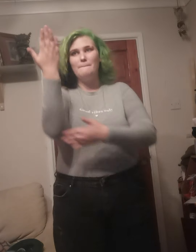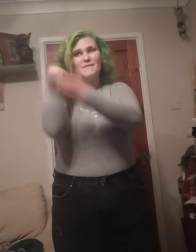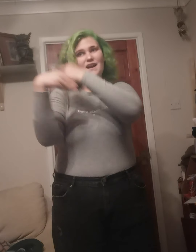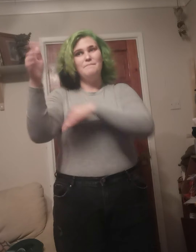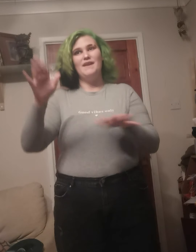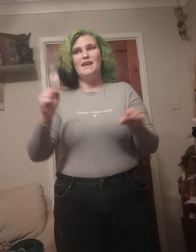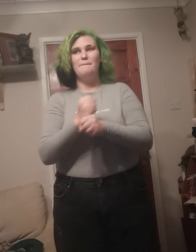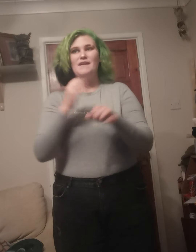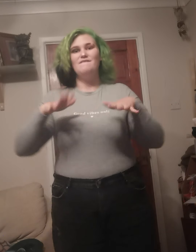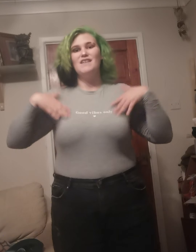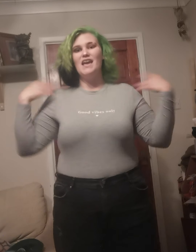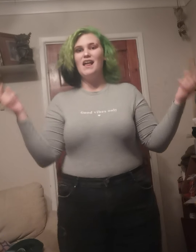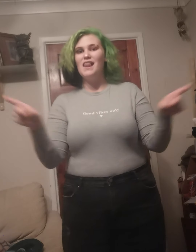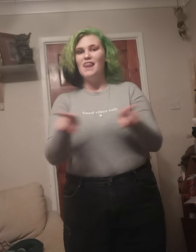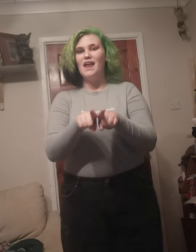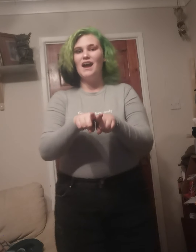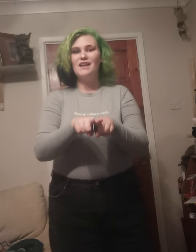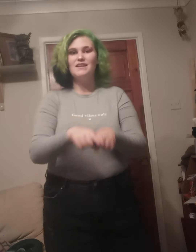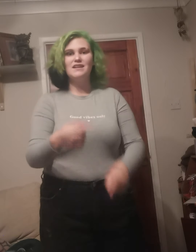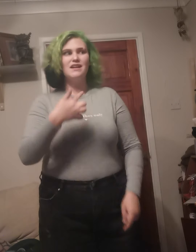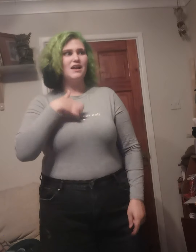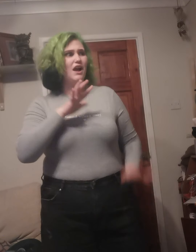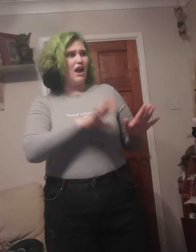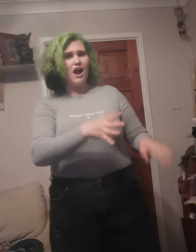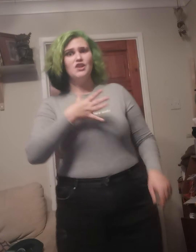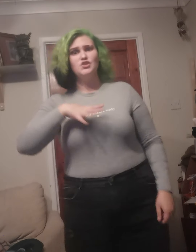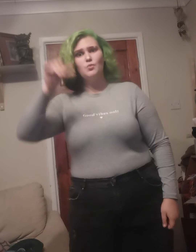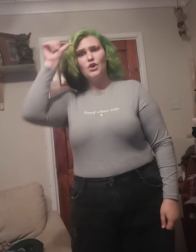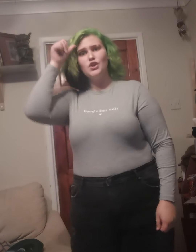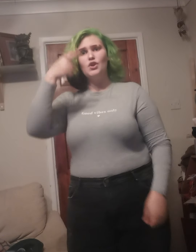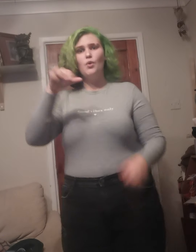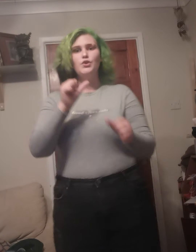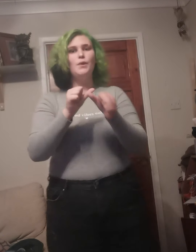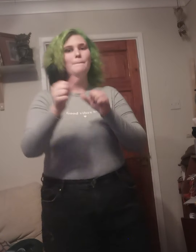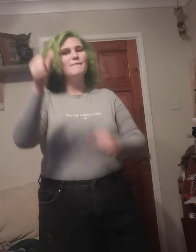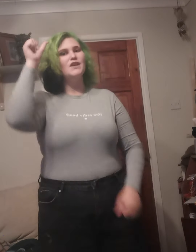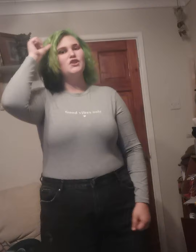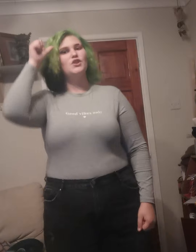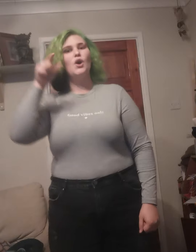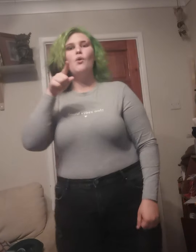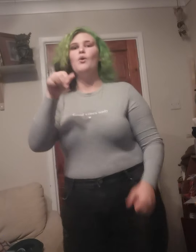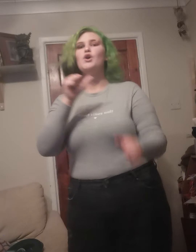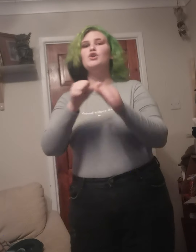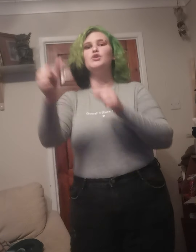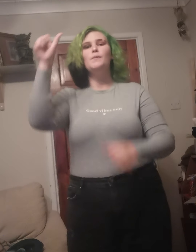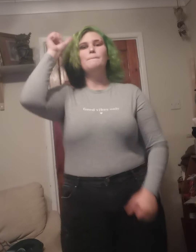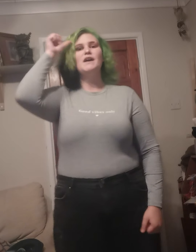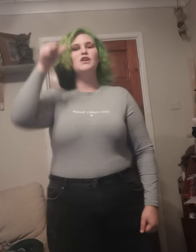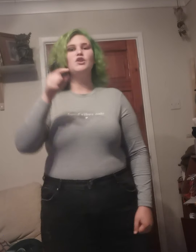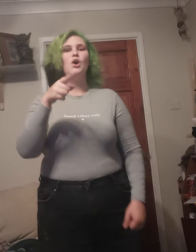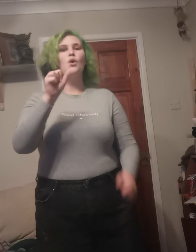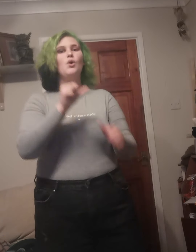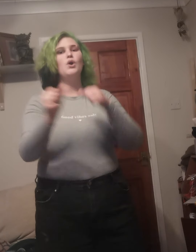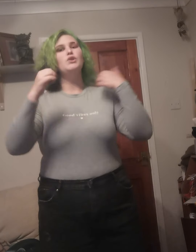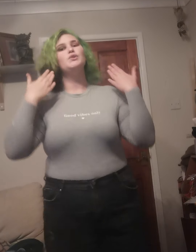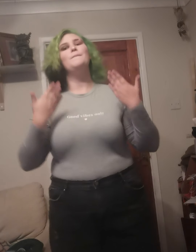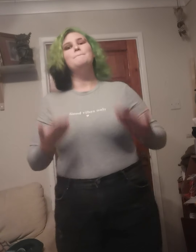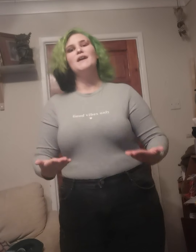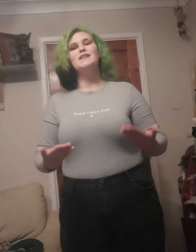mind making me feel right. I just wanna know, you better know, you better know, you better